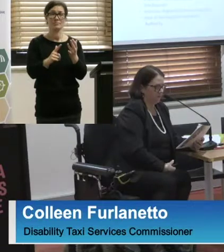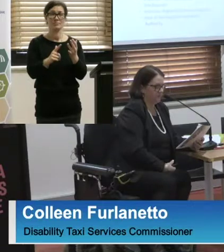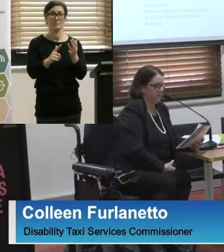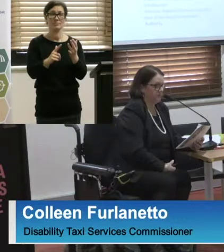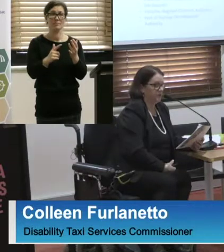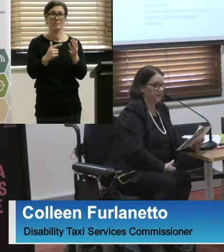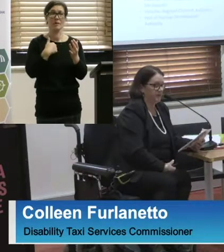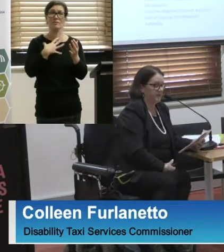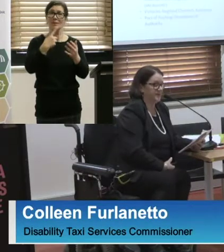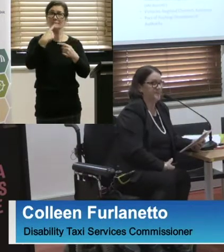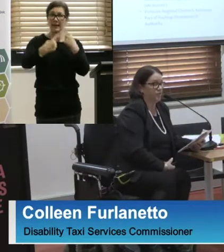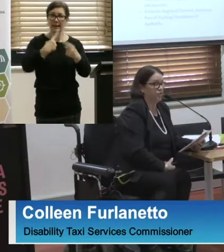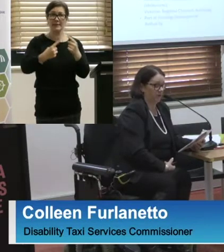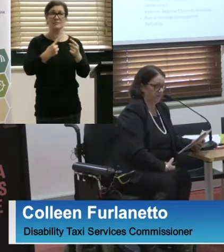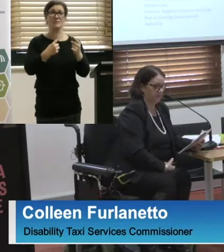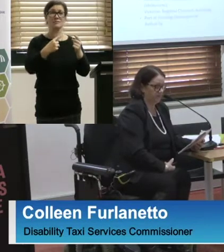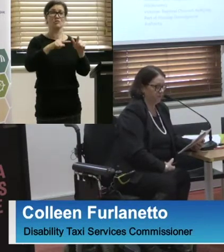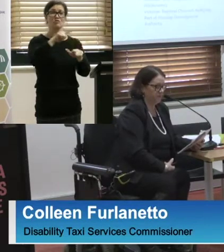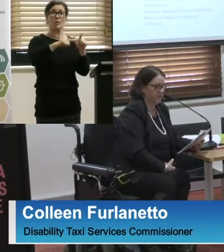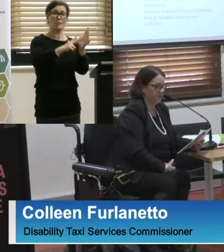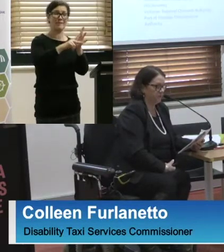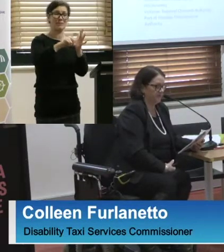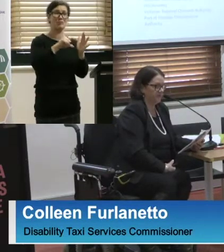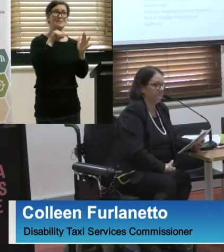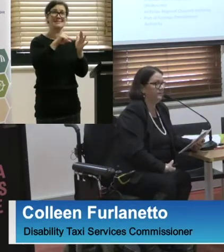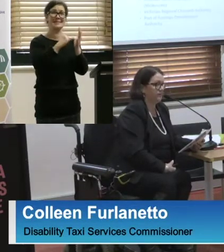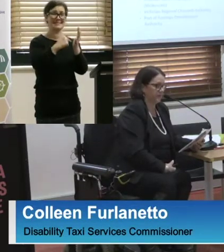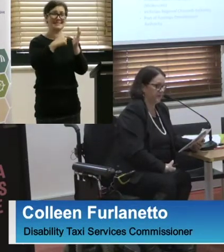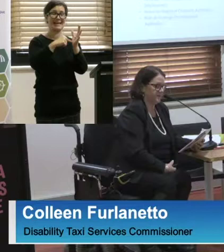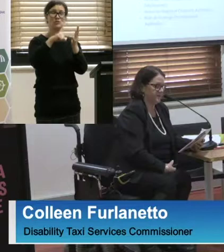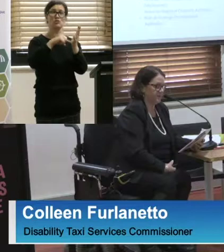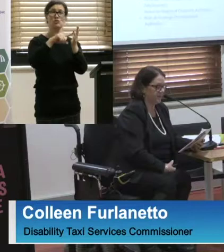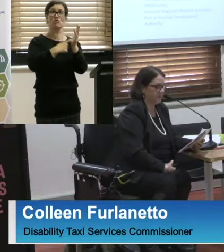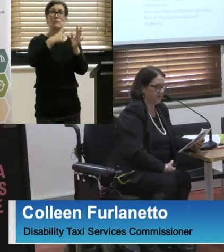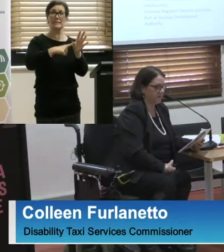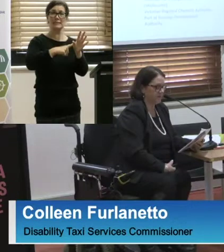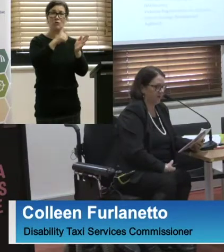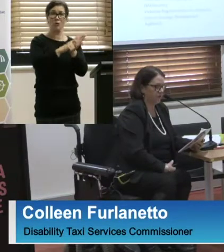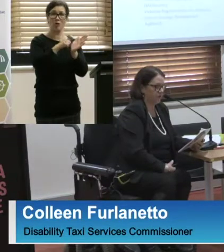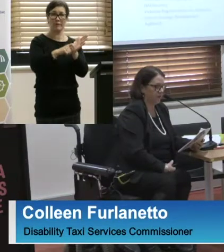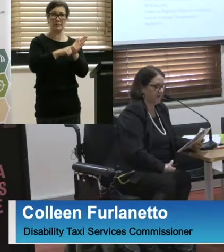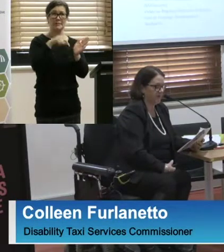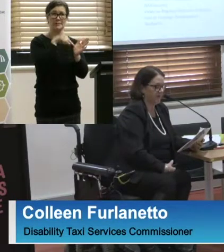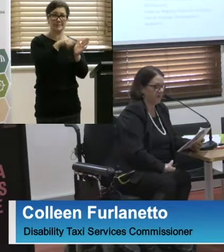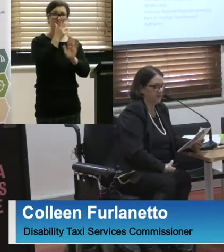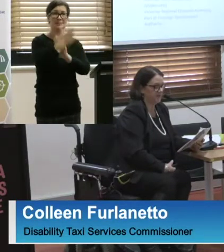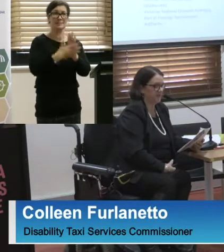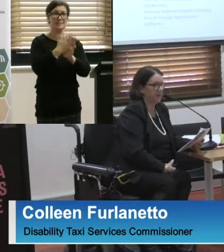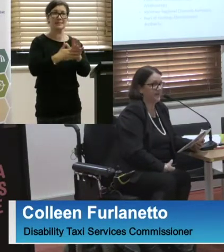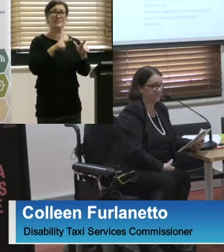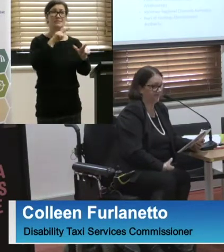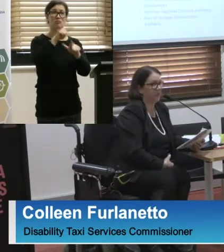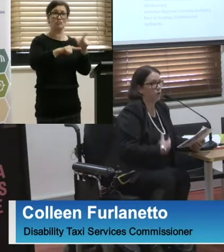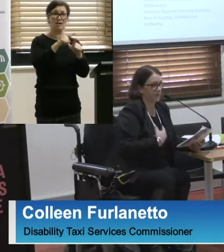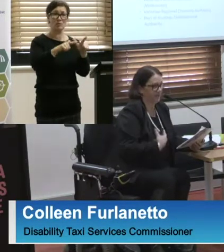the Transport Victoria is a statutory office responsible for bringing Victoria's sector and transport agencies